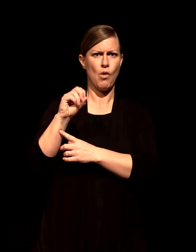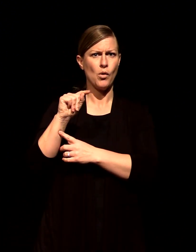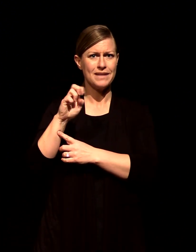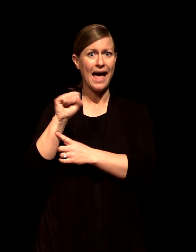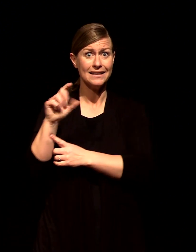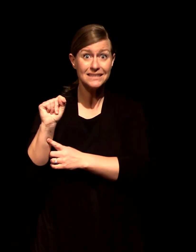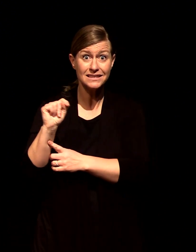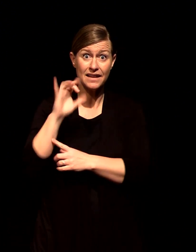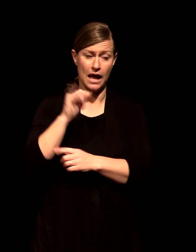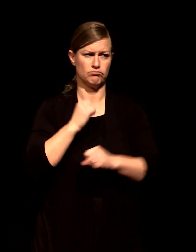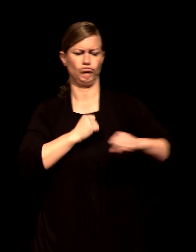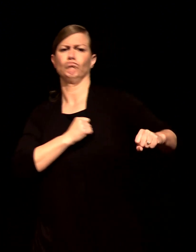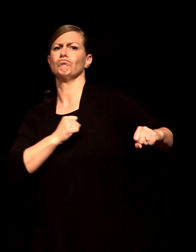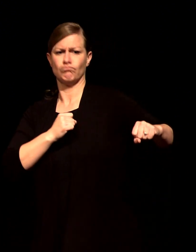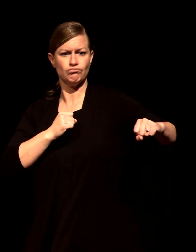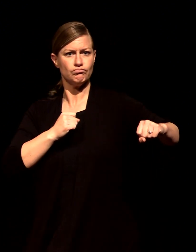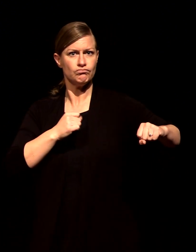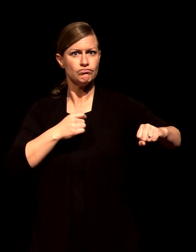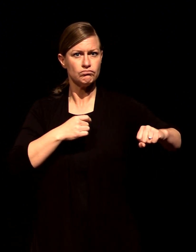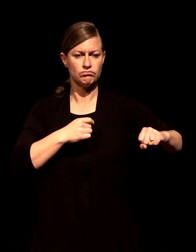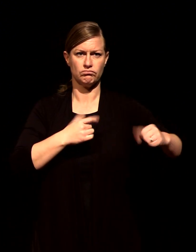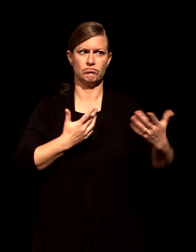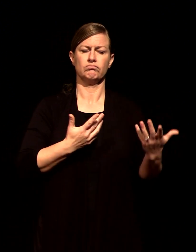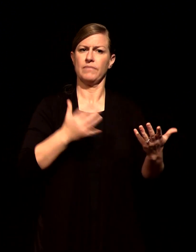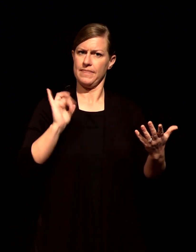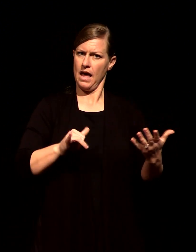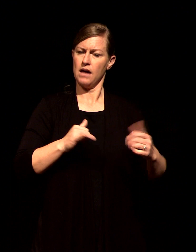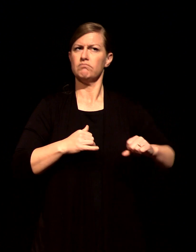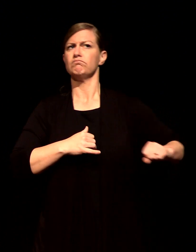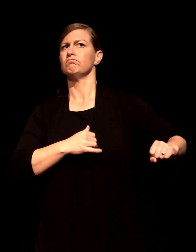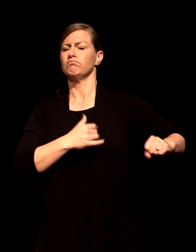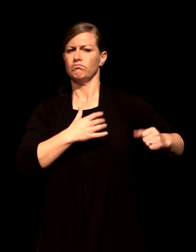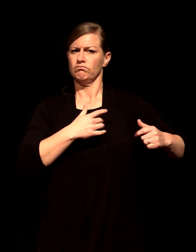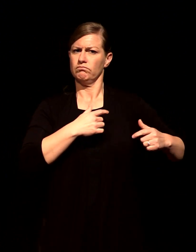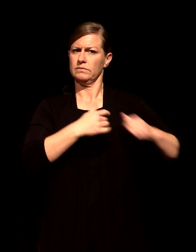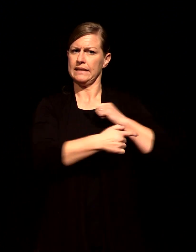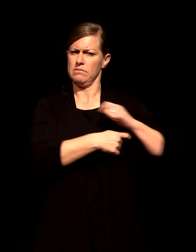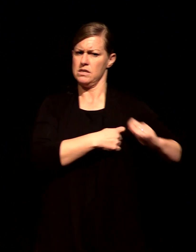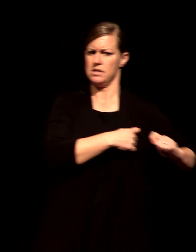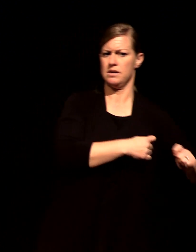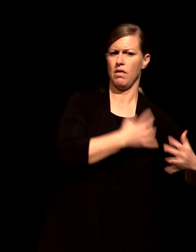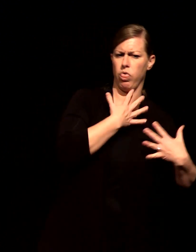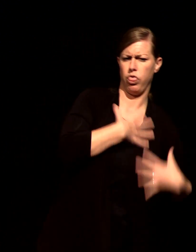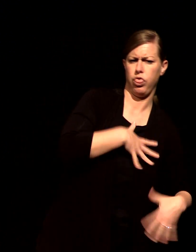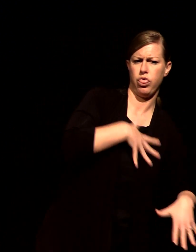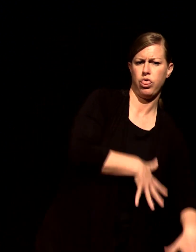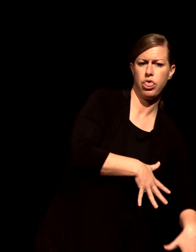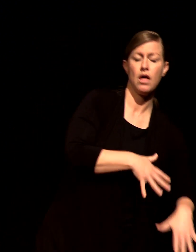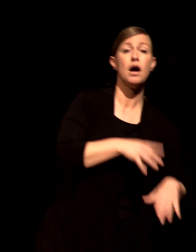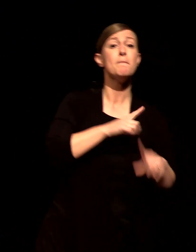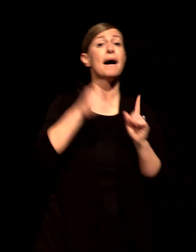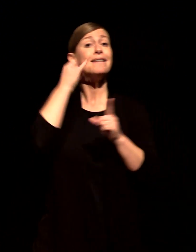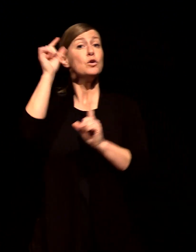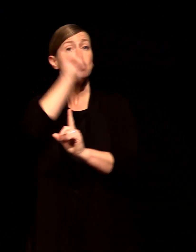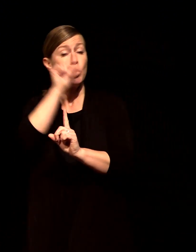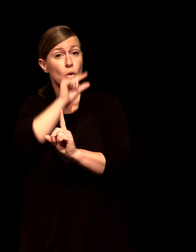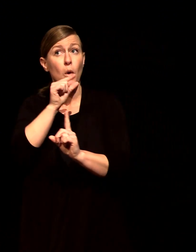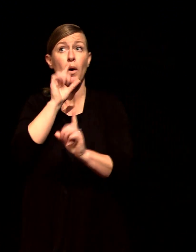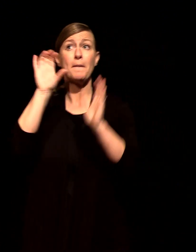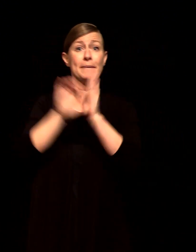just a little bit cringy because there's not like great works of art that show joyful Jesus like I pulled this picture up because I thought it's kind of